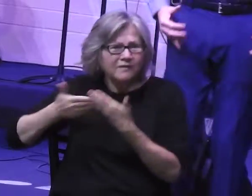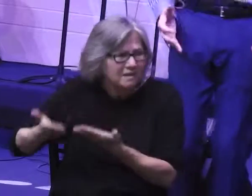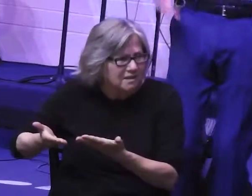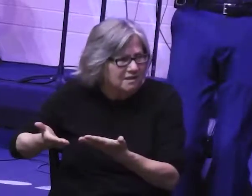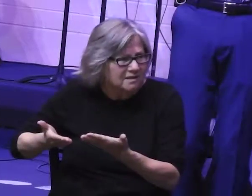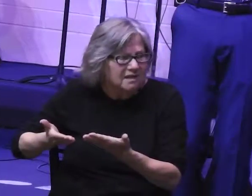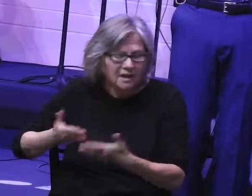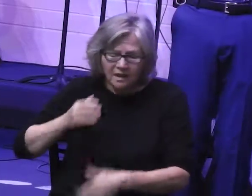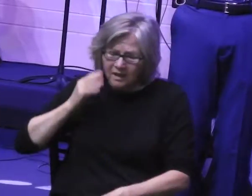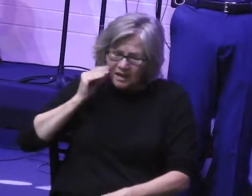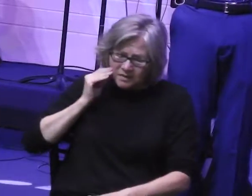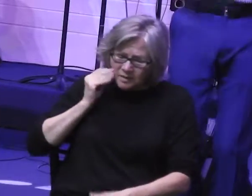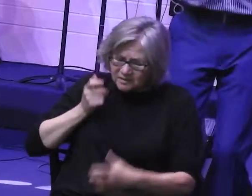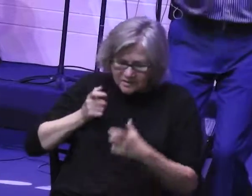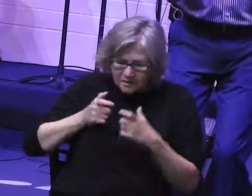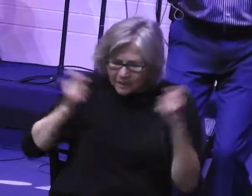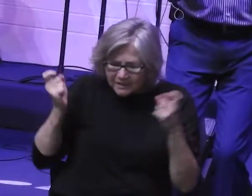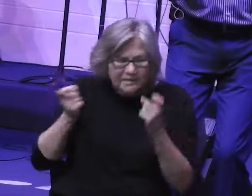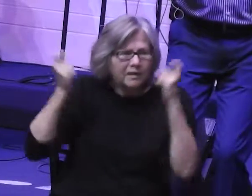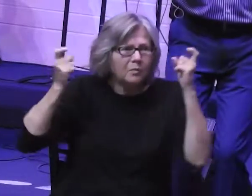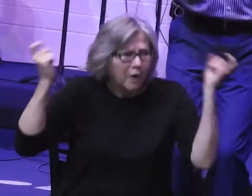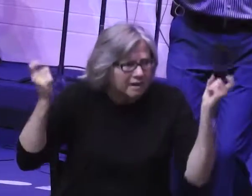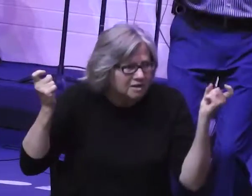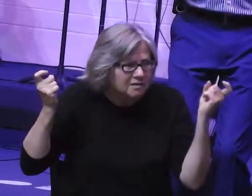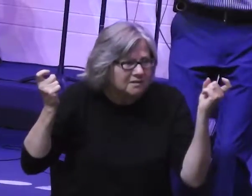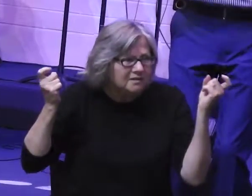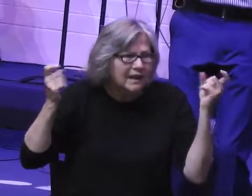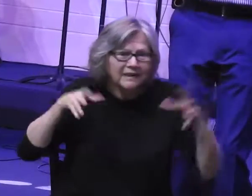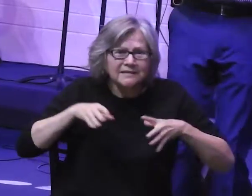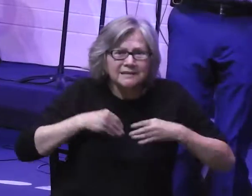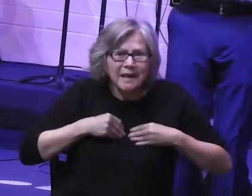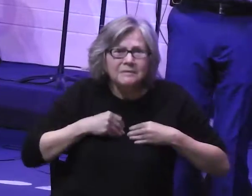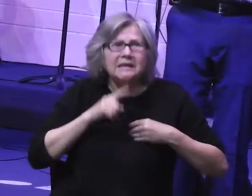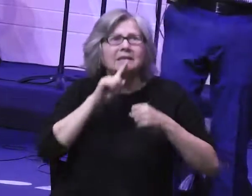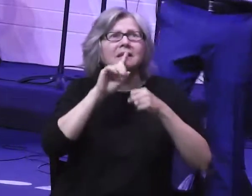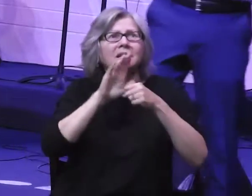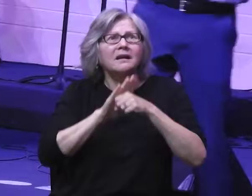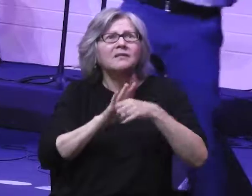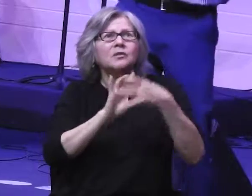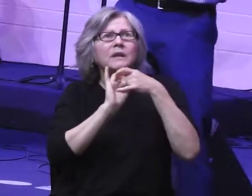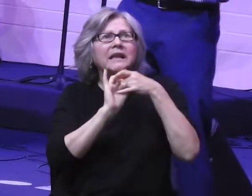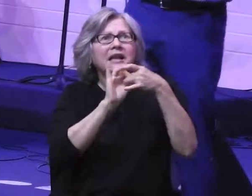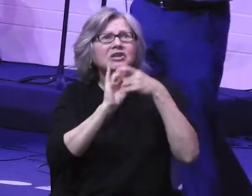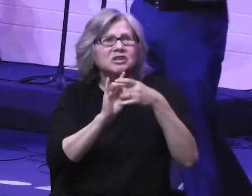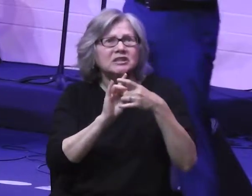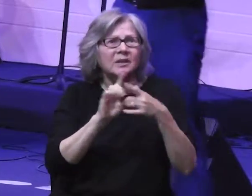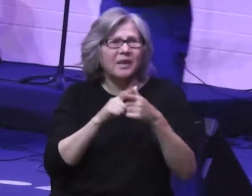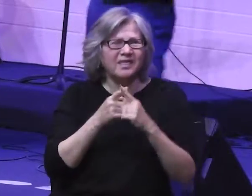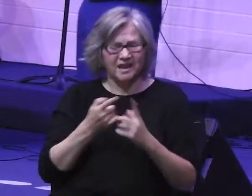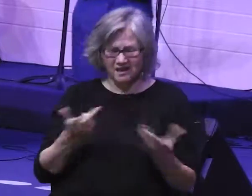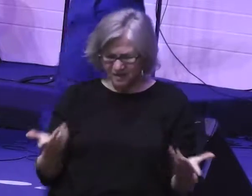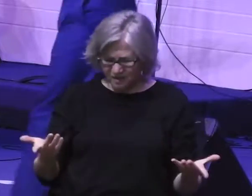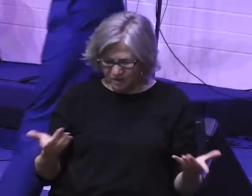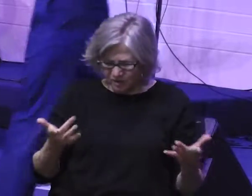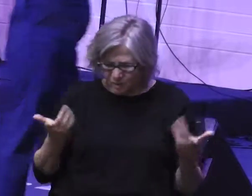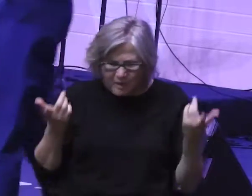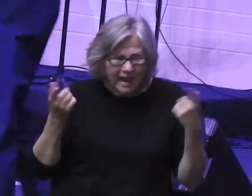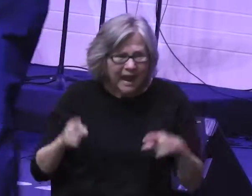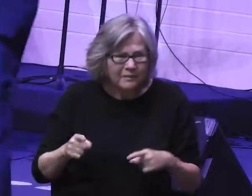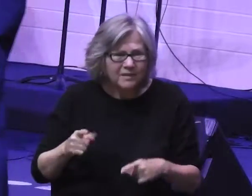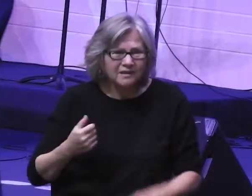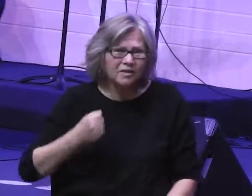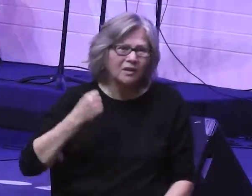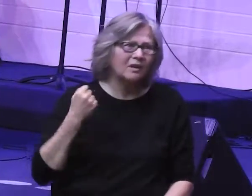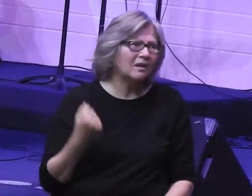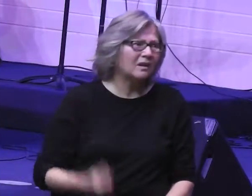God, after they've just had this big celebration, celebration, accepting this covenant relationship. And then they do this. They